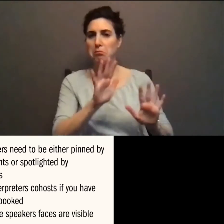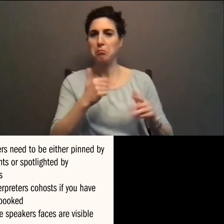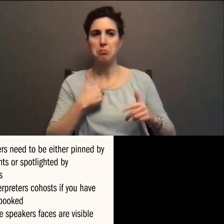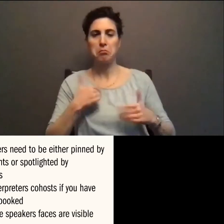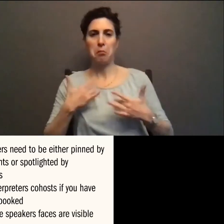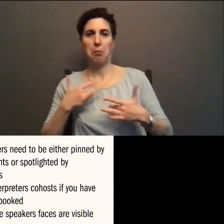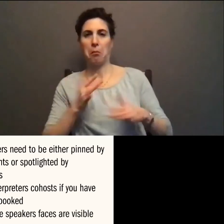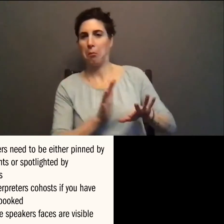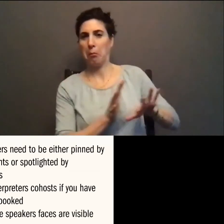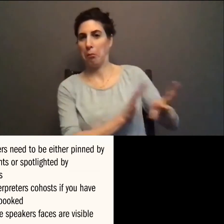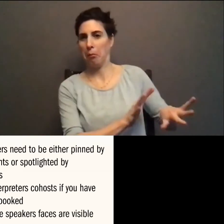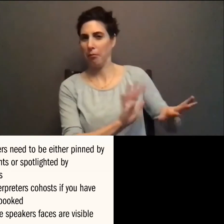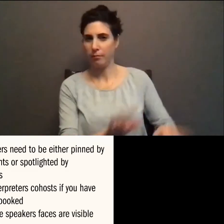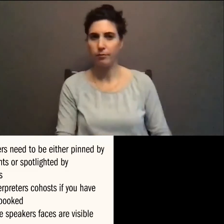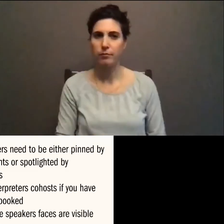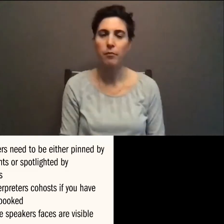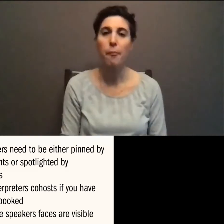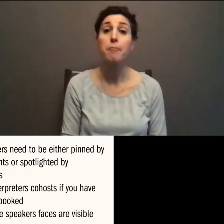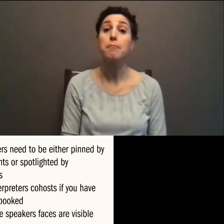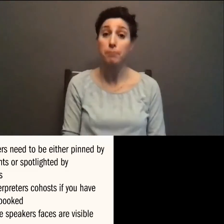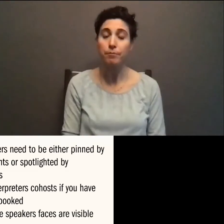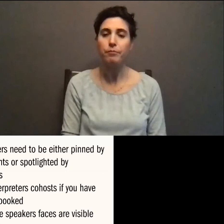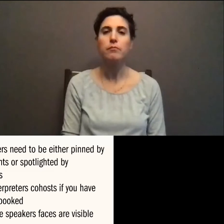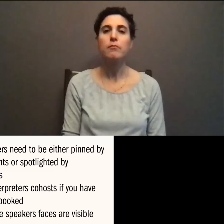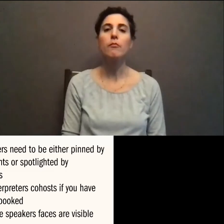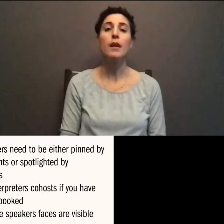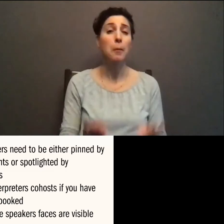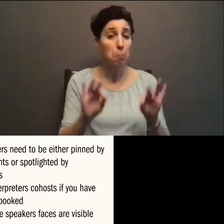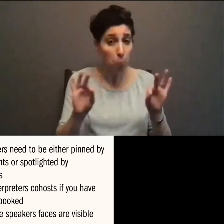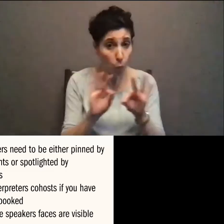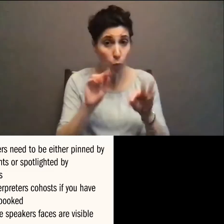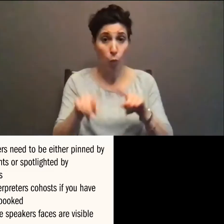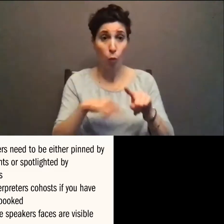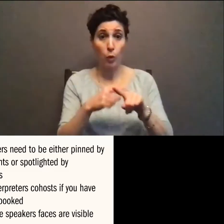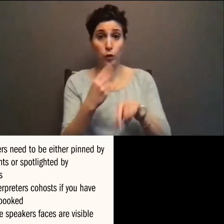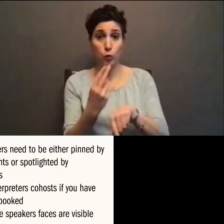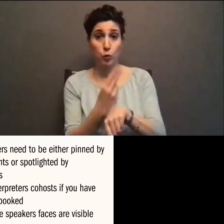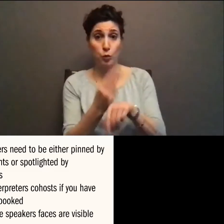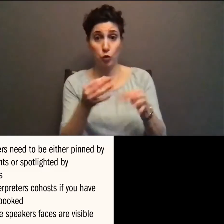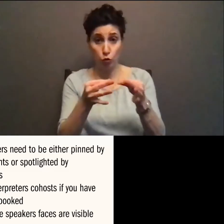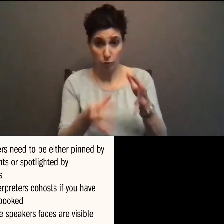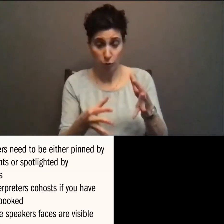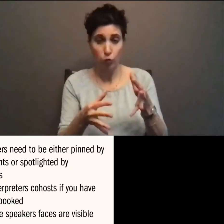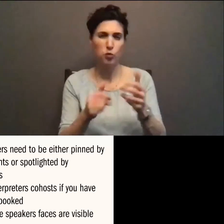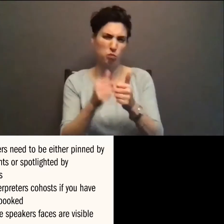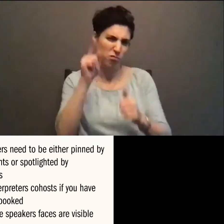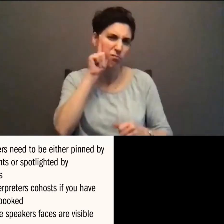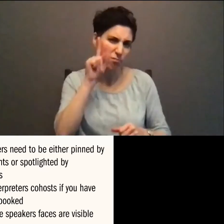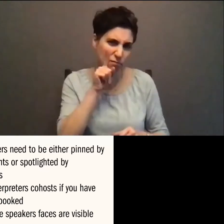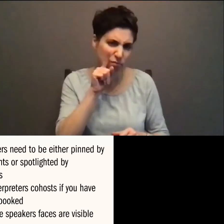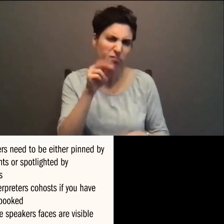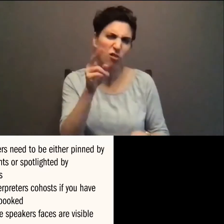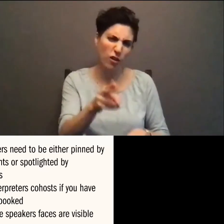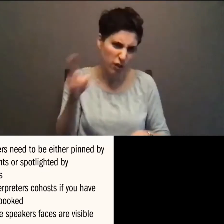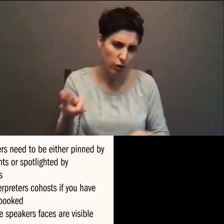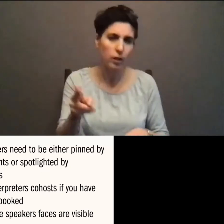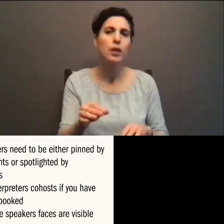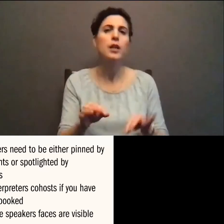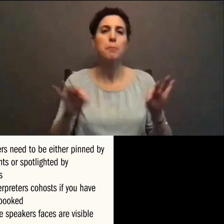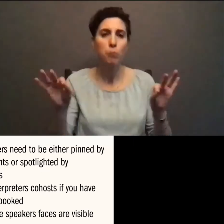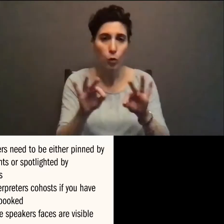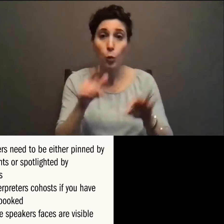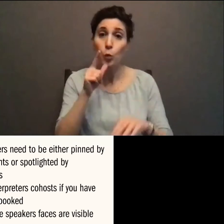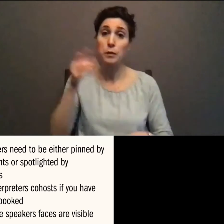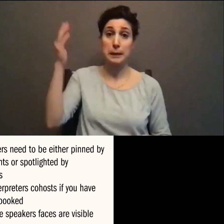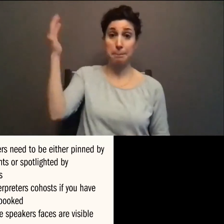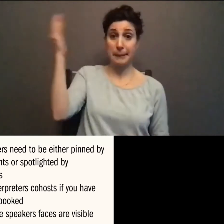You want to make sure your speakers' faces are visible and clear for anybody who might be relying on like facial recognition